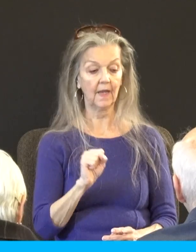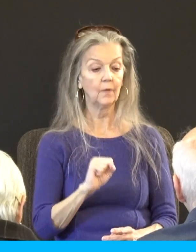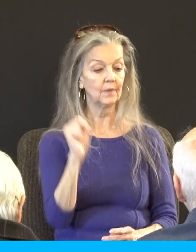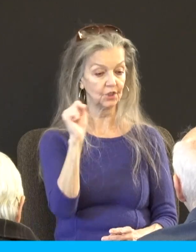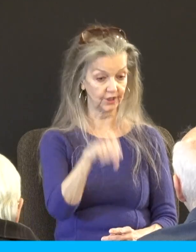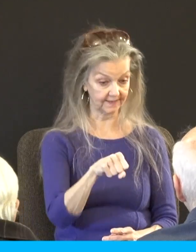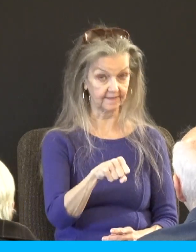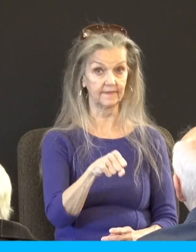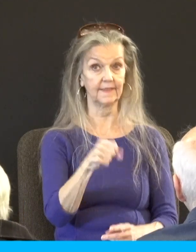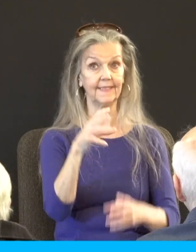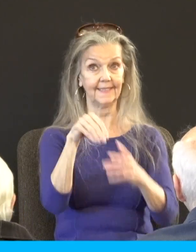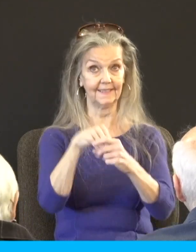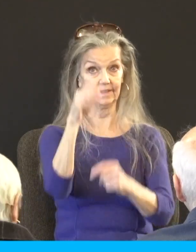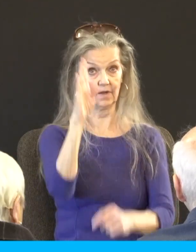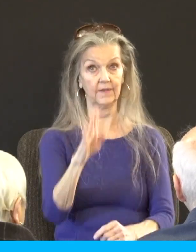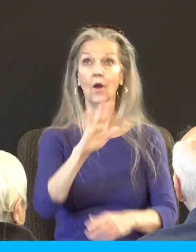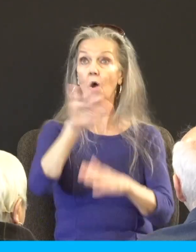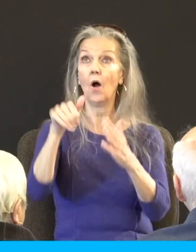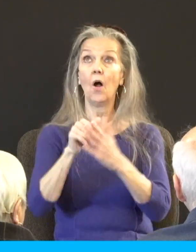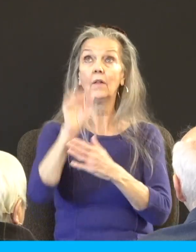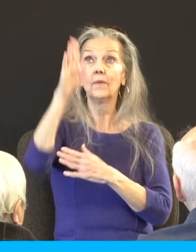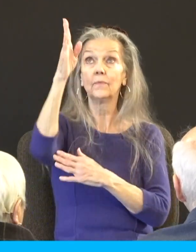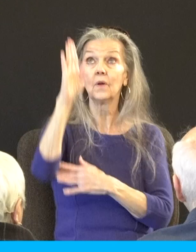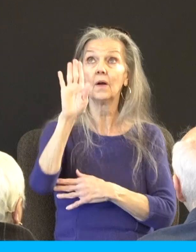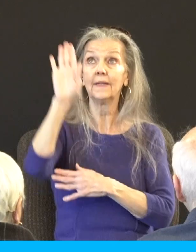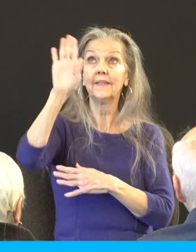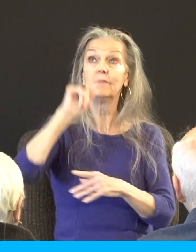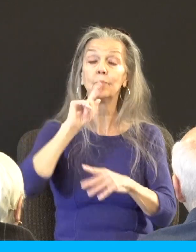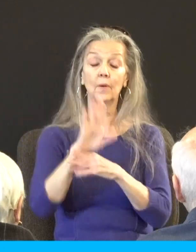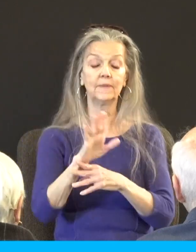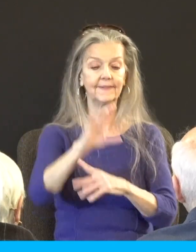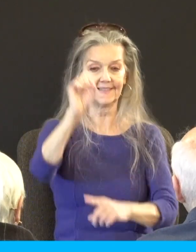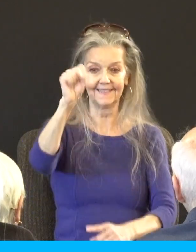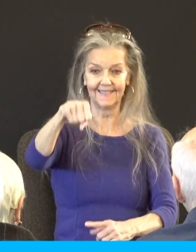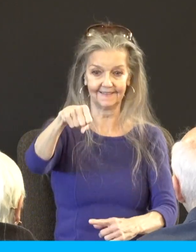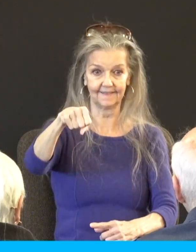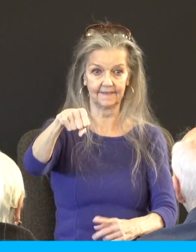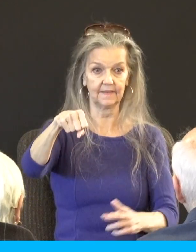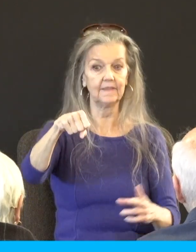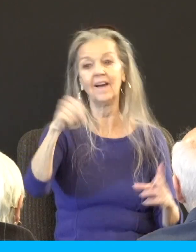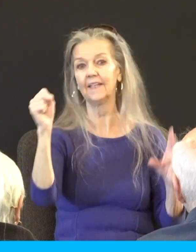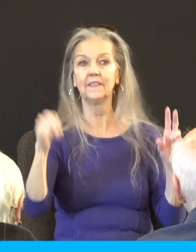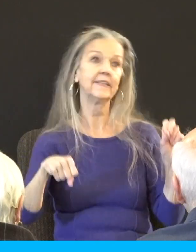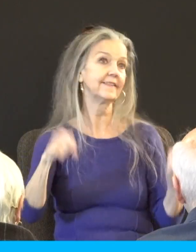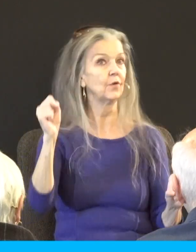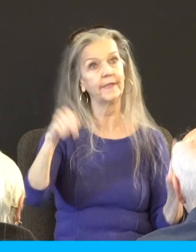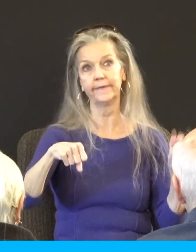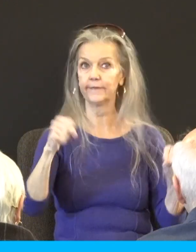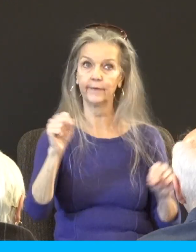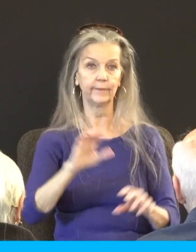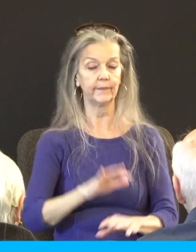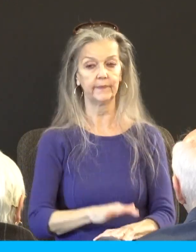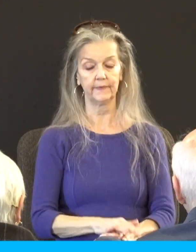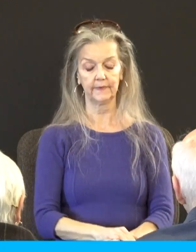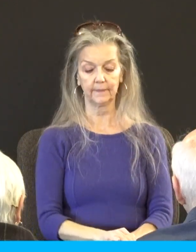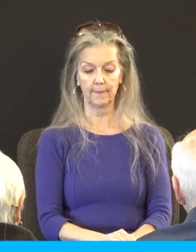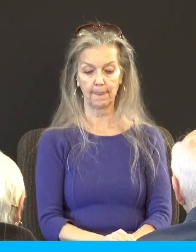the promises of God in him are yea. Here's a promise we need to watch out for. How many have heard of the